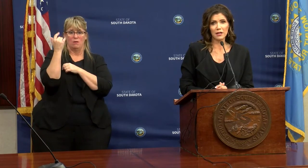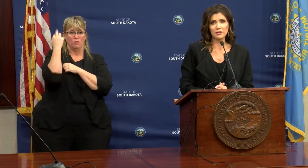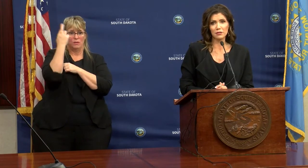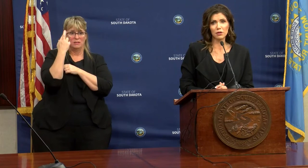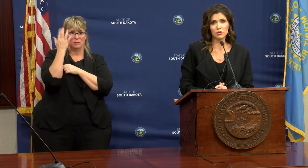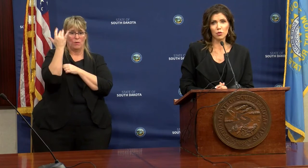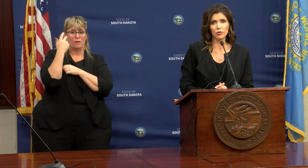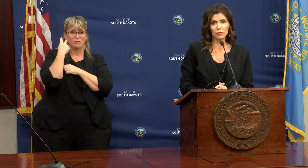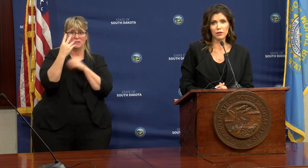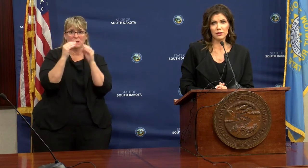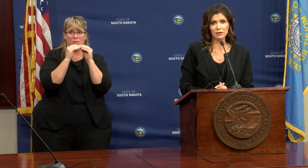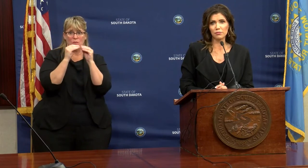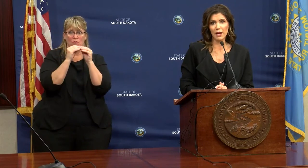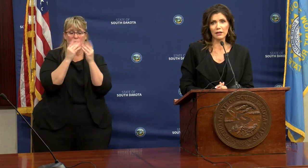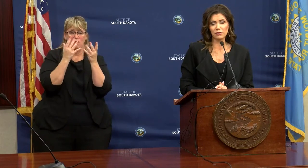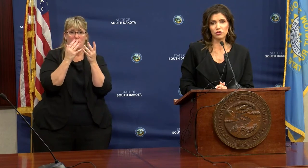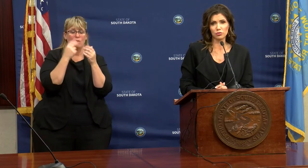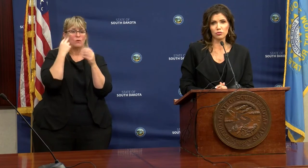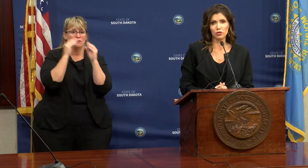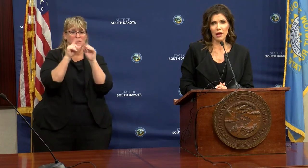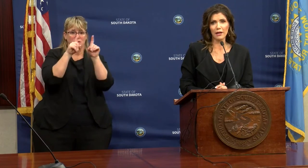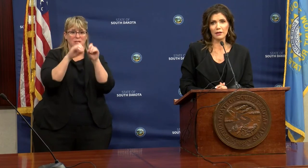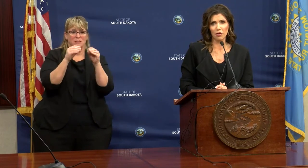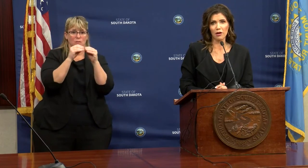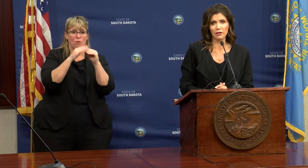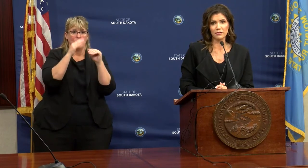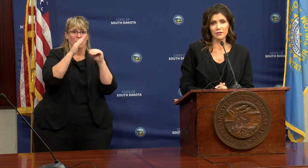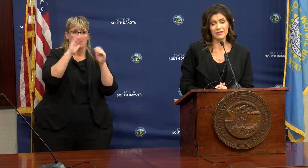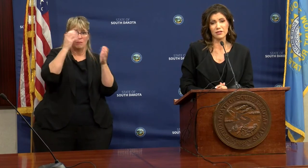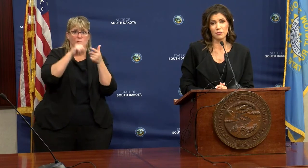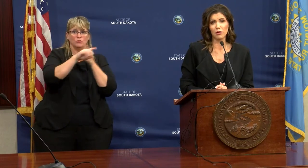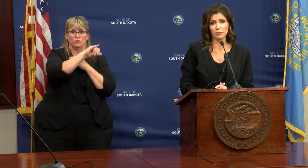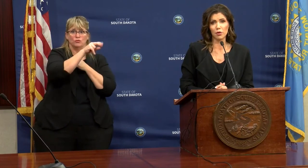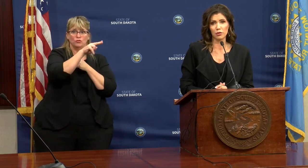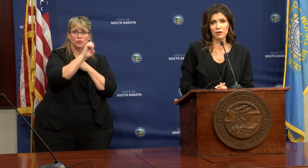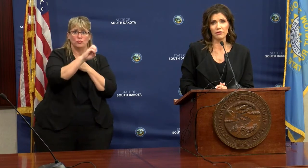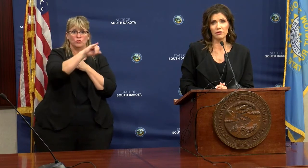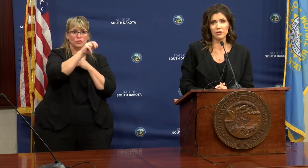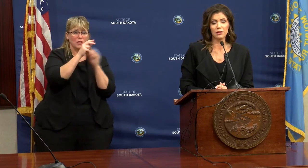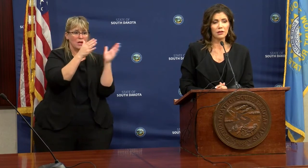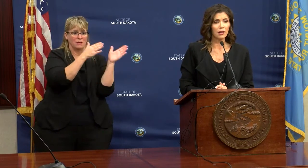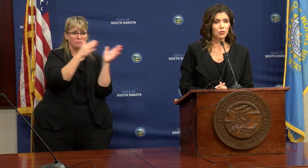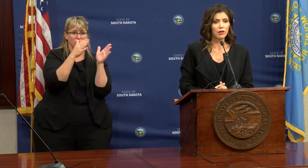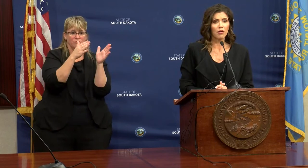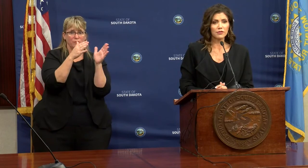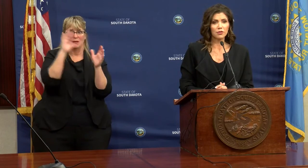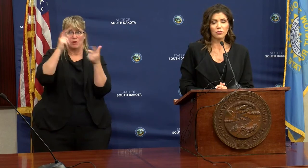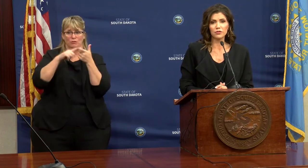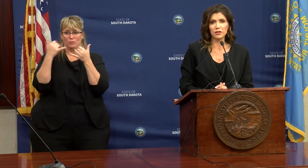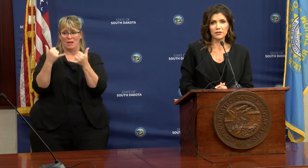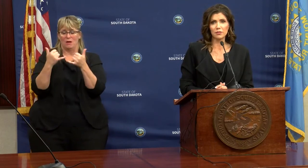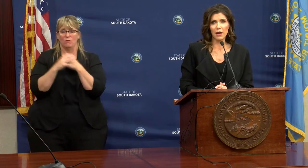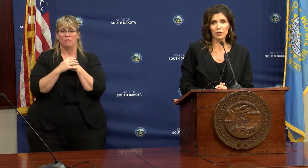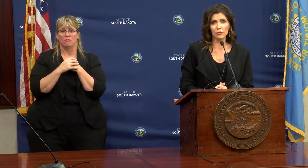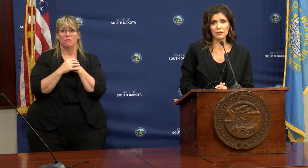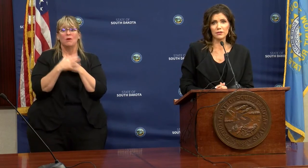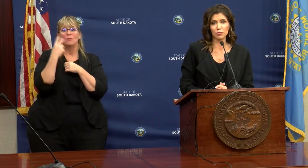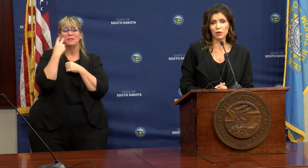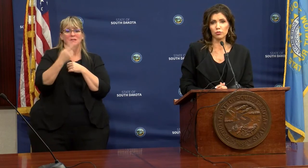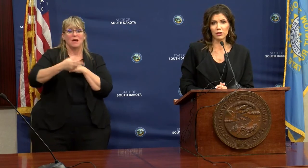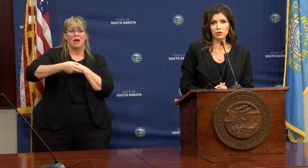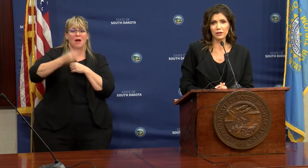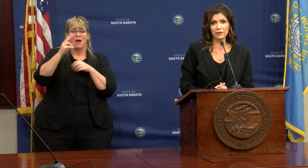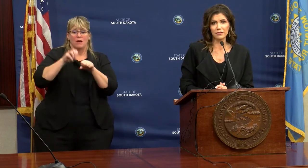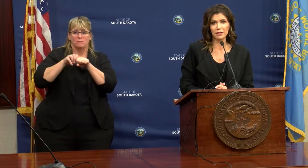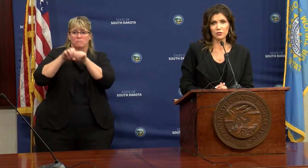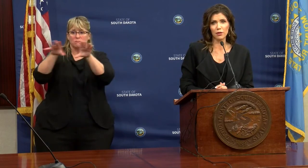We are testing much more than we did back in June, July and August. That's a small component of it. We also see some higher rates of